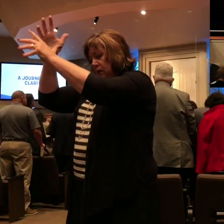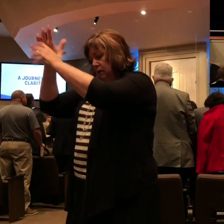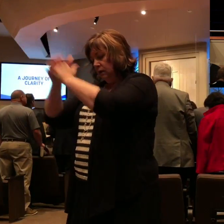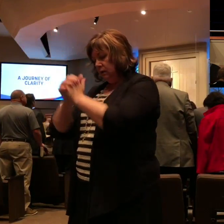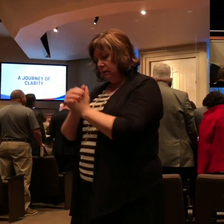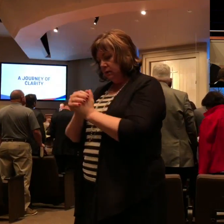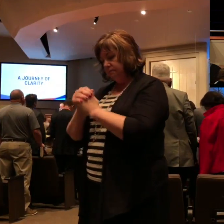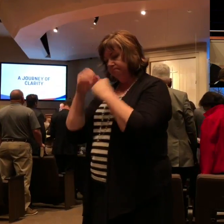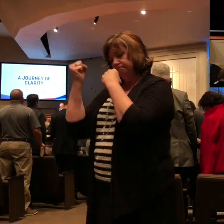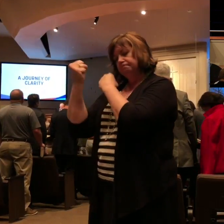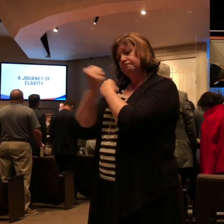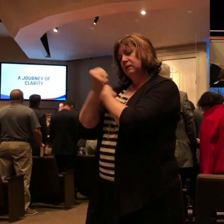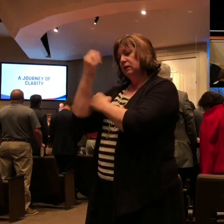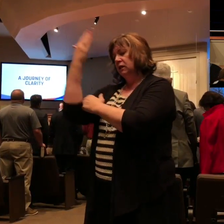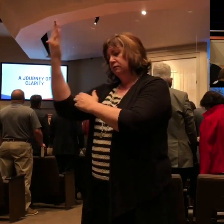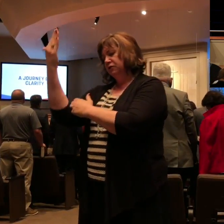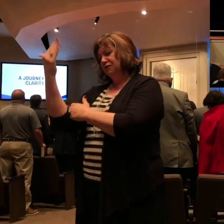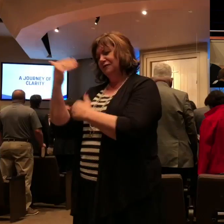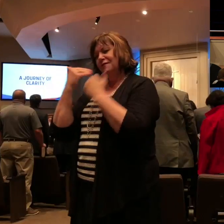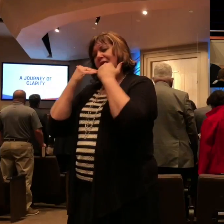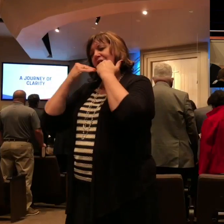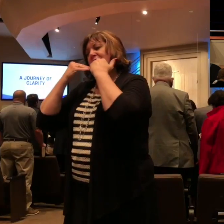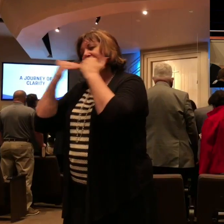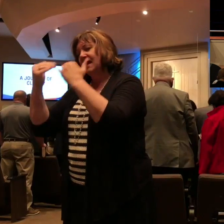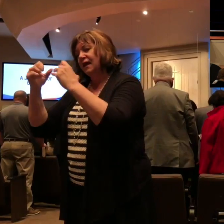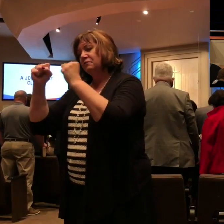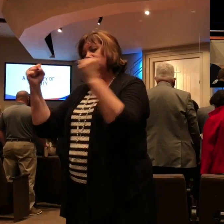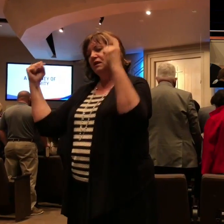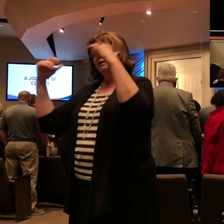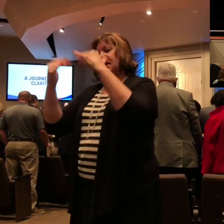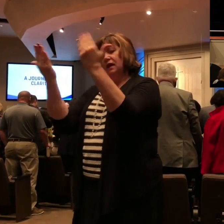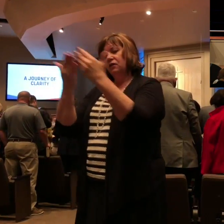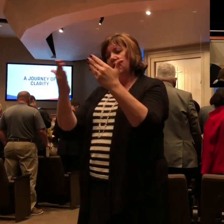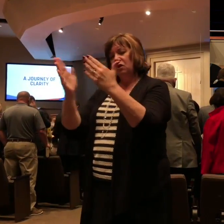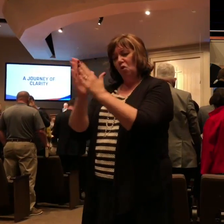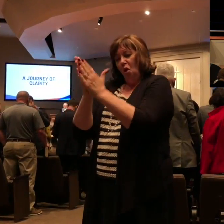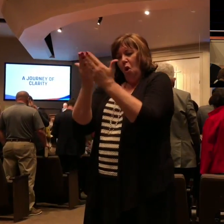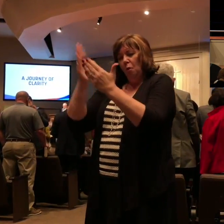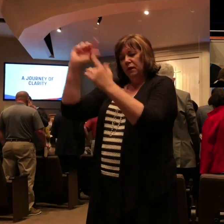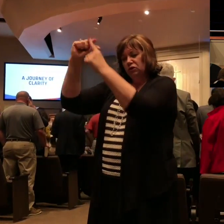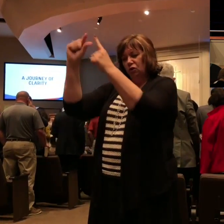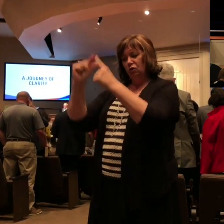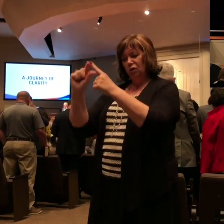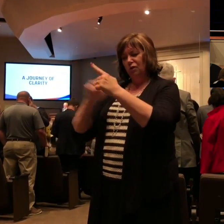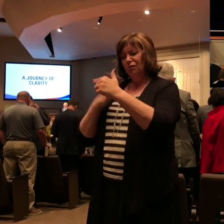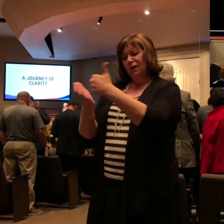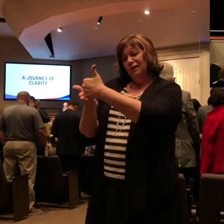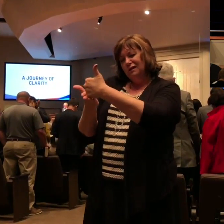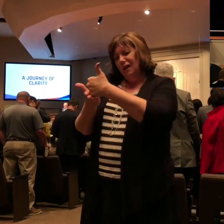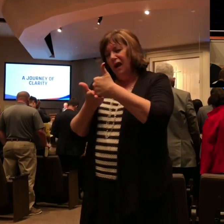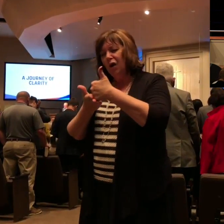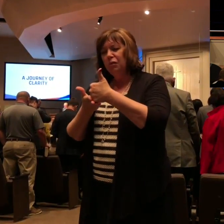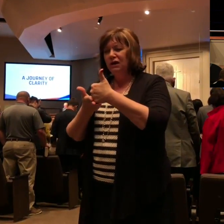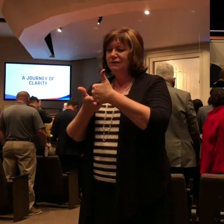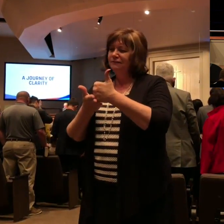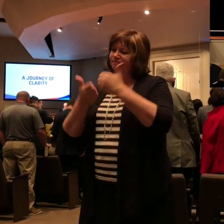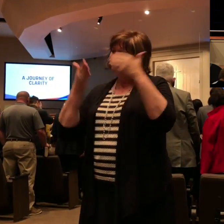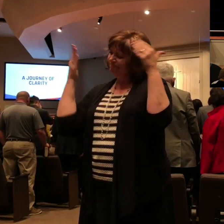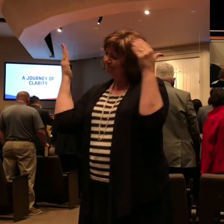to gather and to open your word. And Lord, I pray that you would help all of us collectively to set aside the distractions and the thoughts